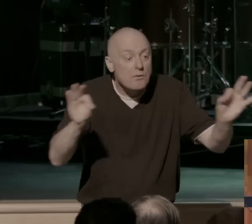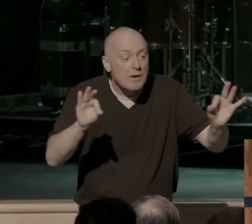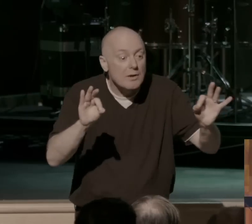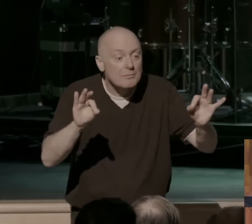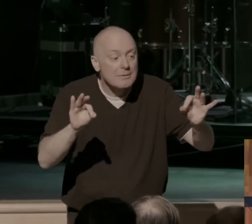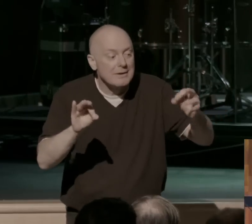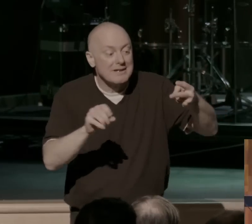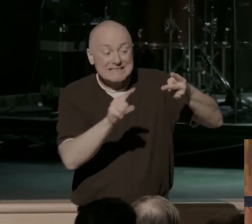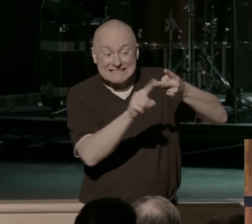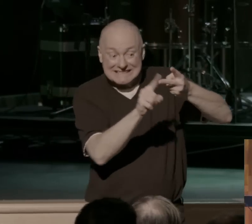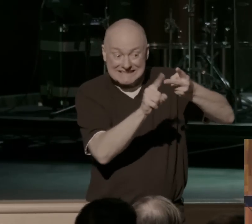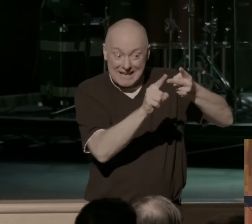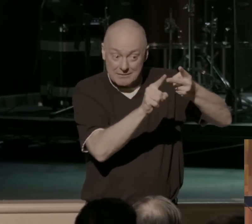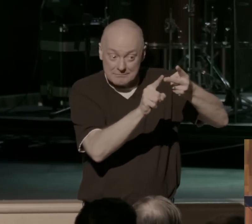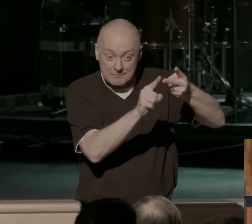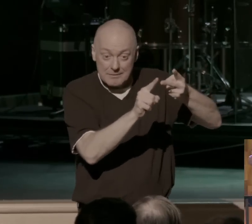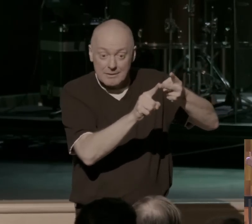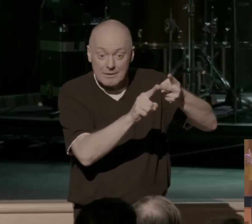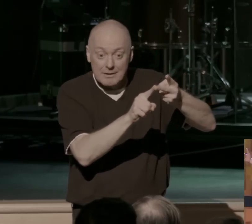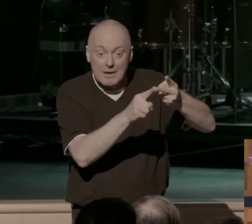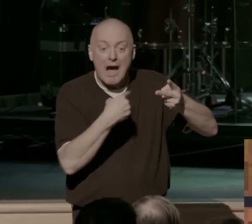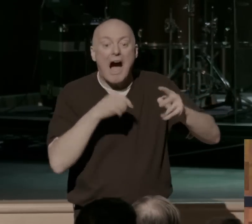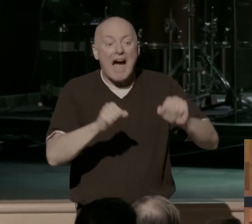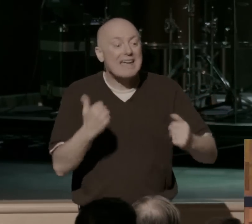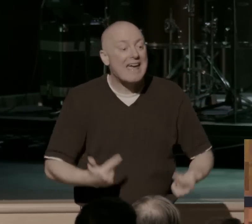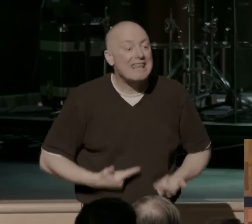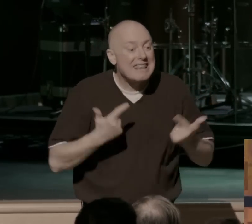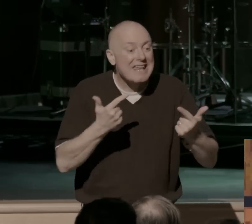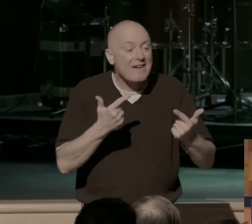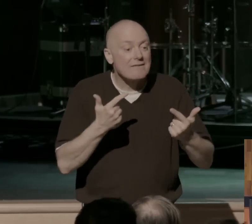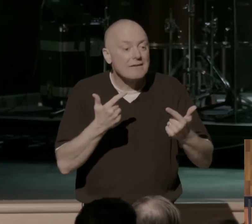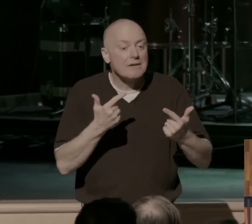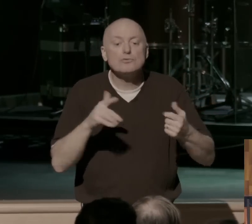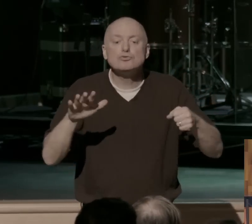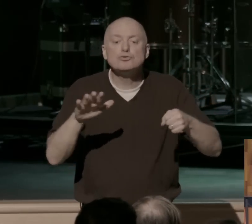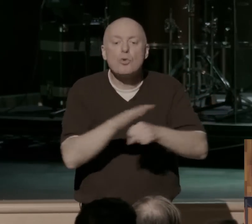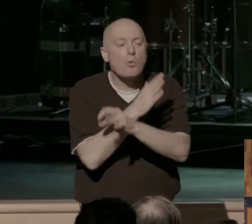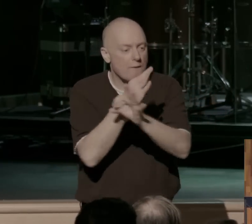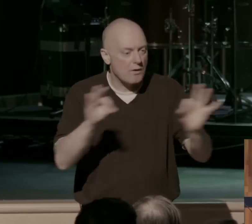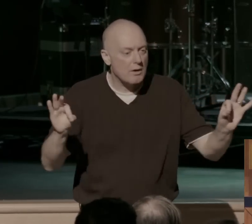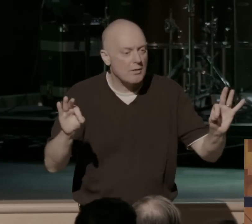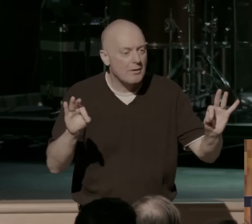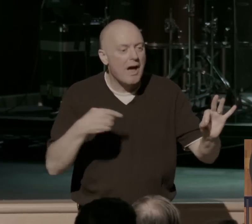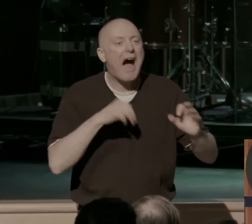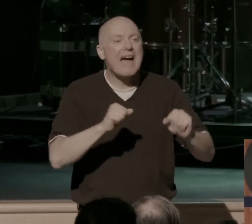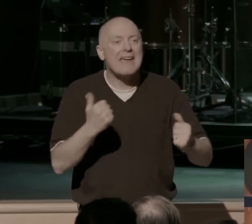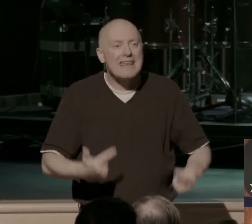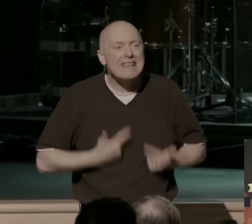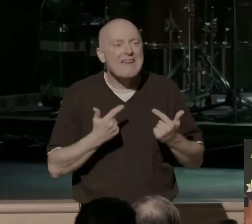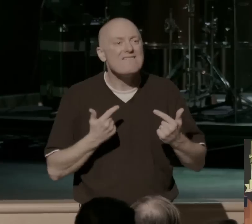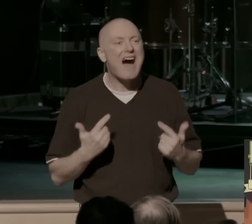tonight. And it's this, that I can live a life of total freedom. I can live a life of total freedom.